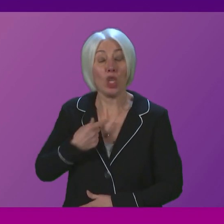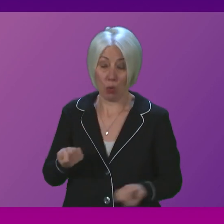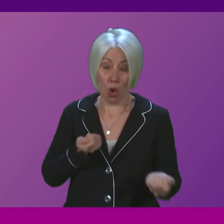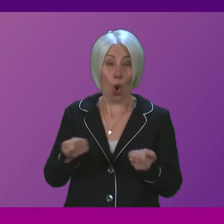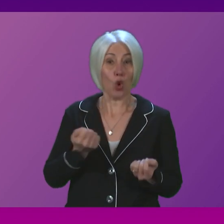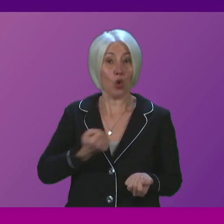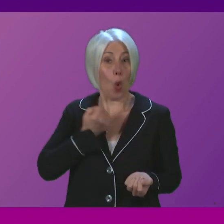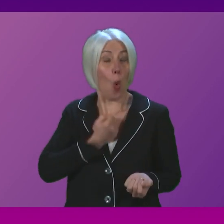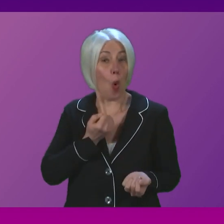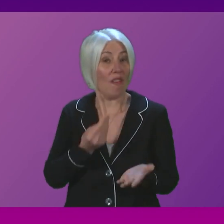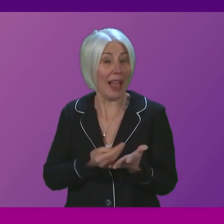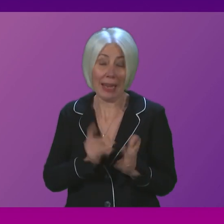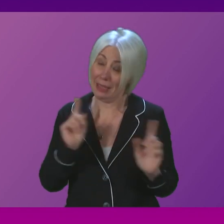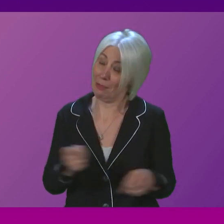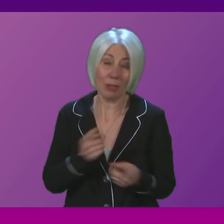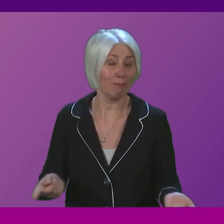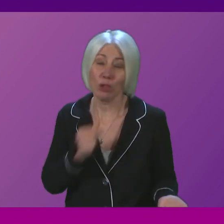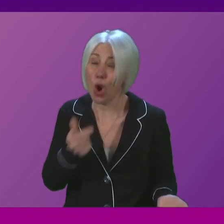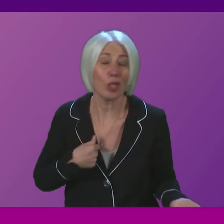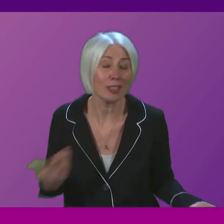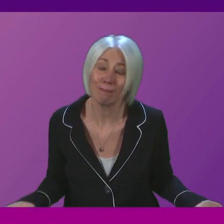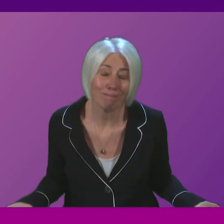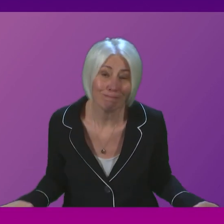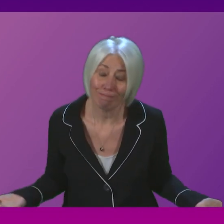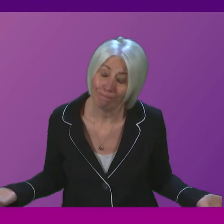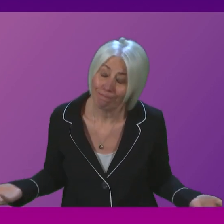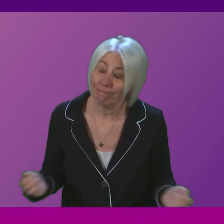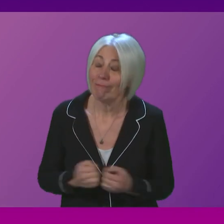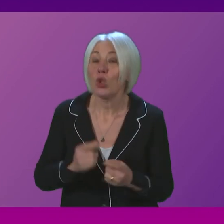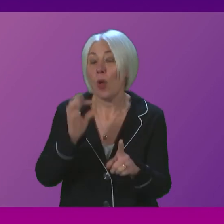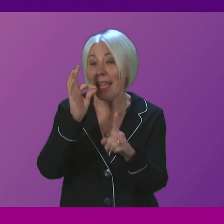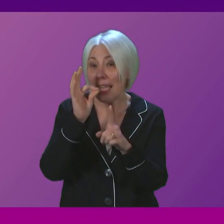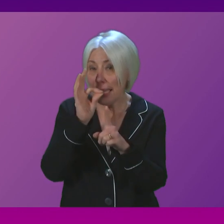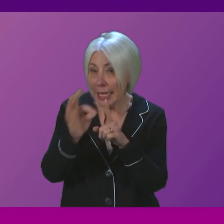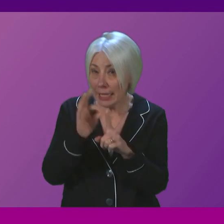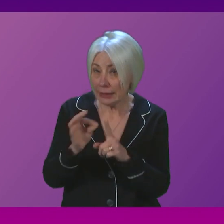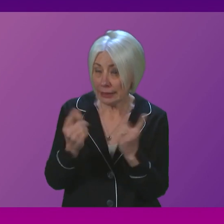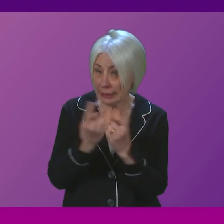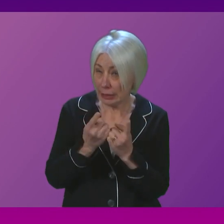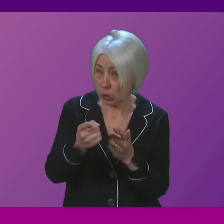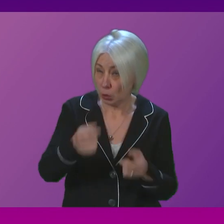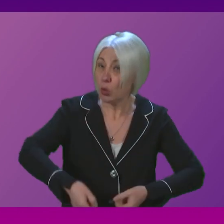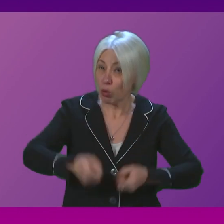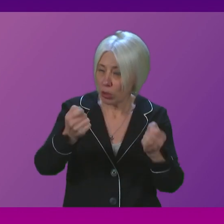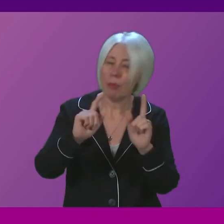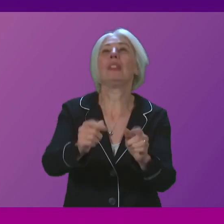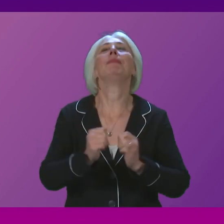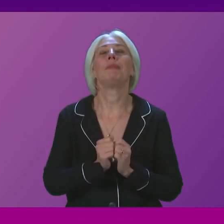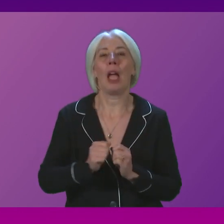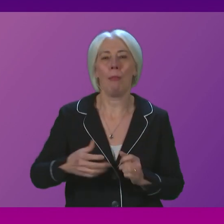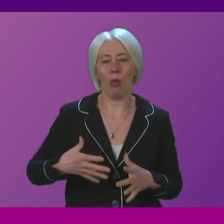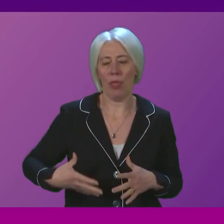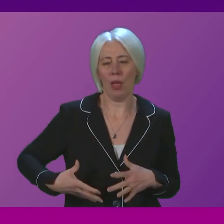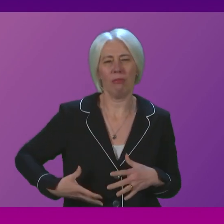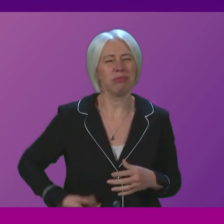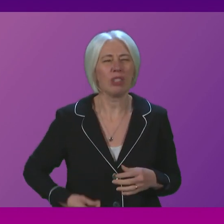finances but we are not now let me turn to the specific issues that Monica Lennon raised in terms of the malnutrition